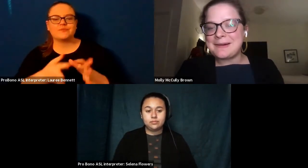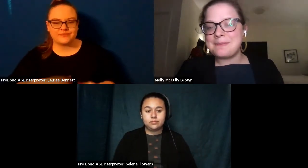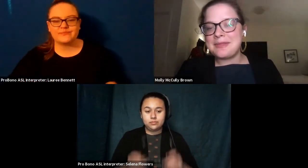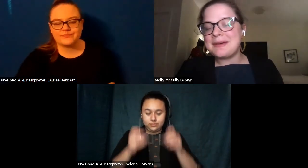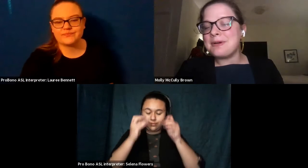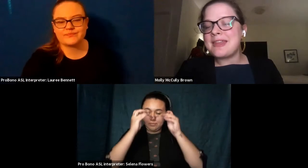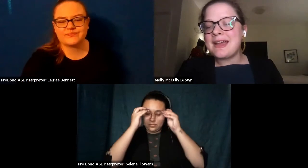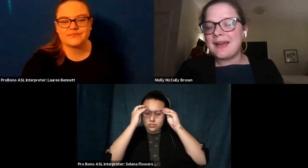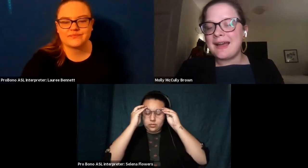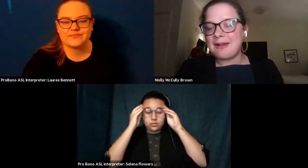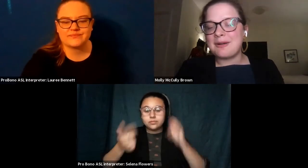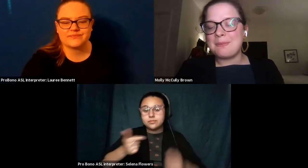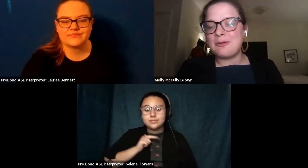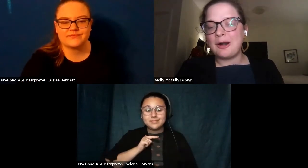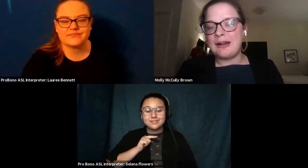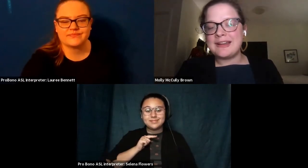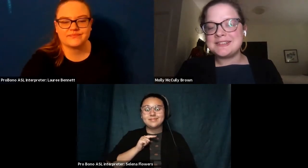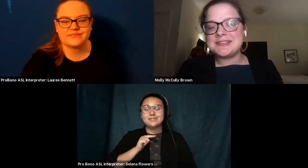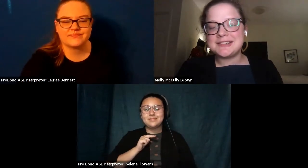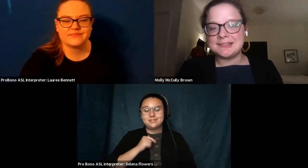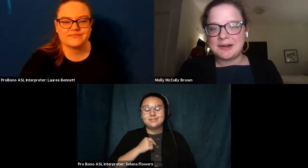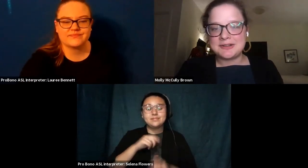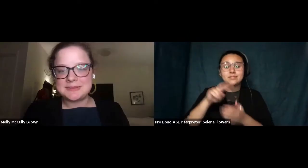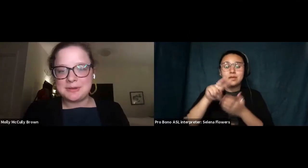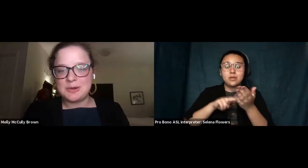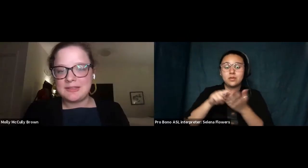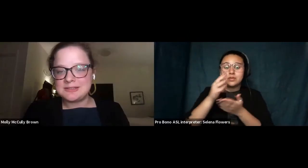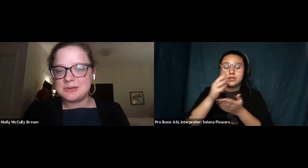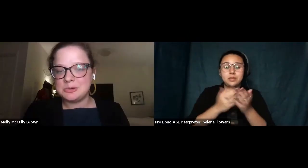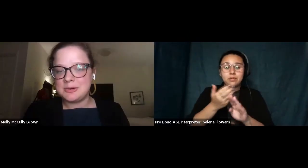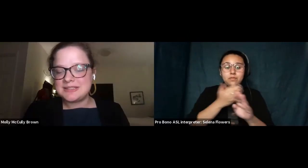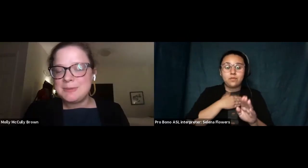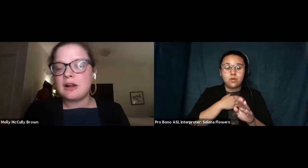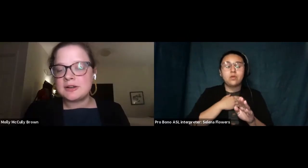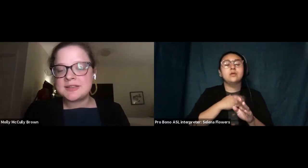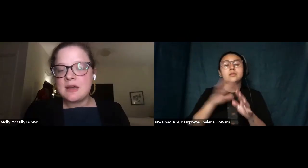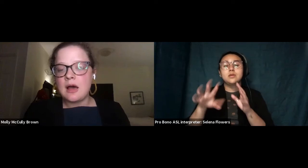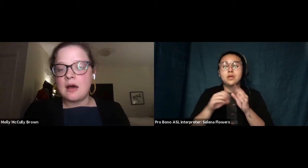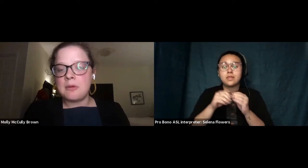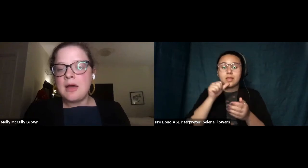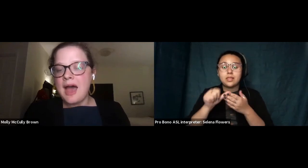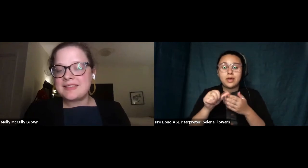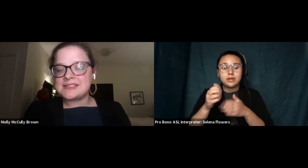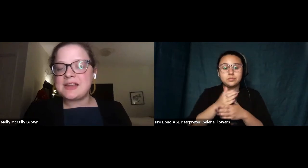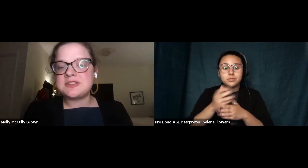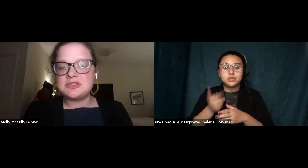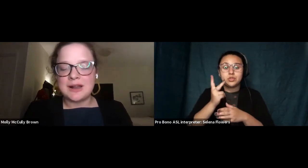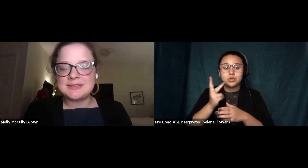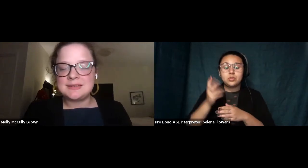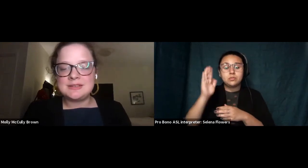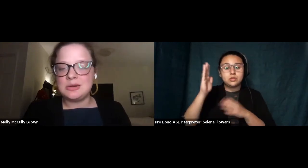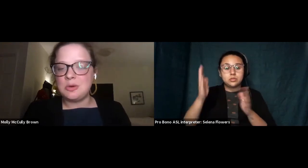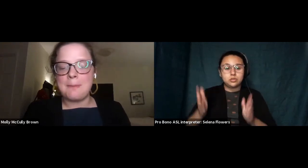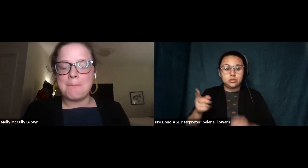um the book that i i read from before in addition to letters between the two speakers um has letters